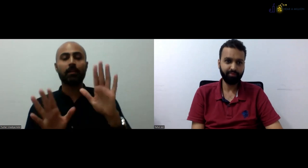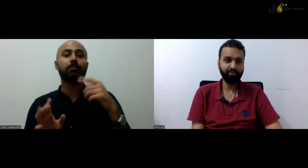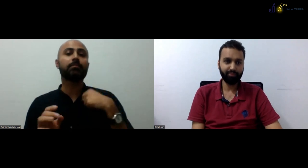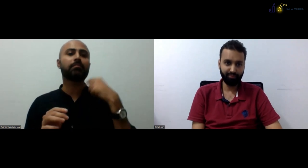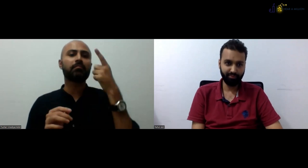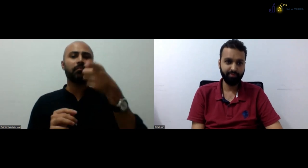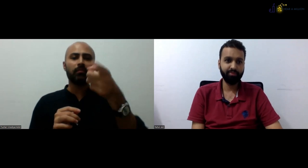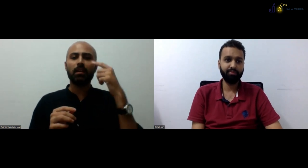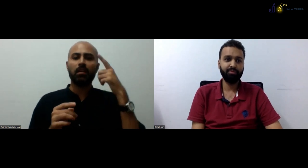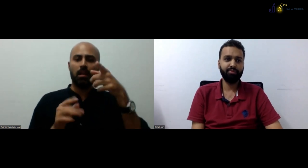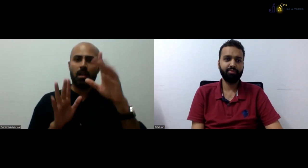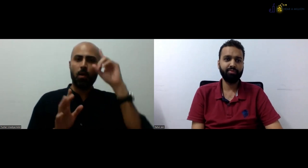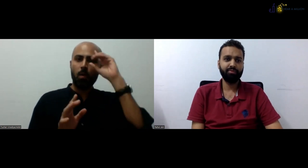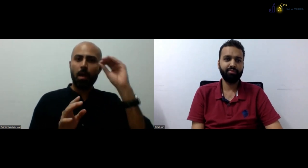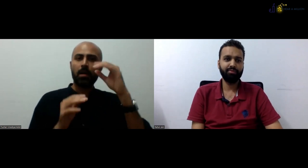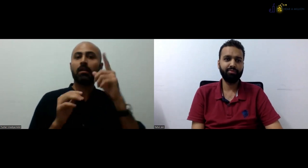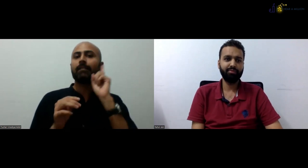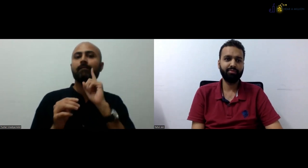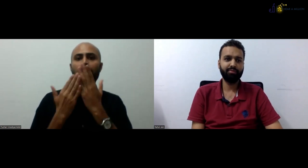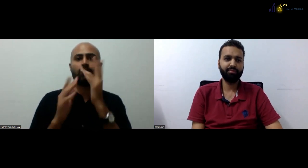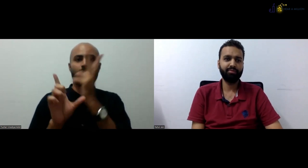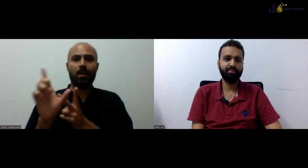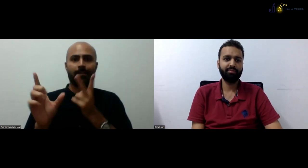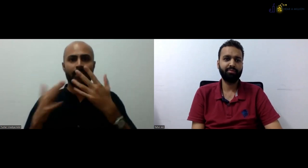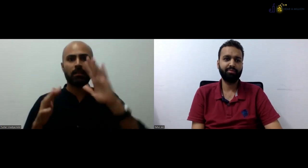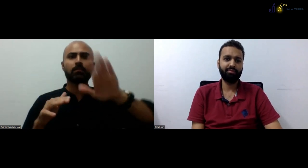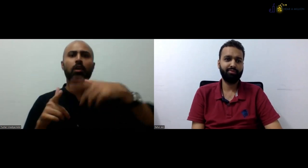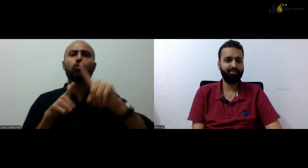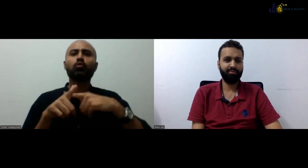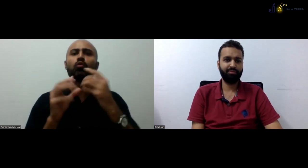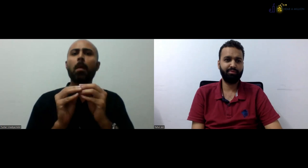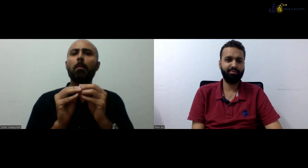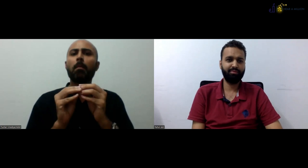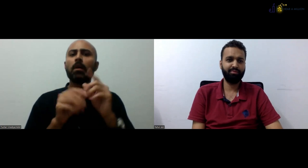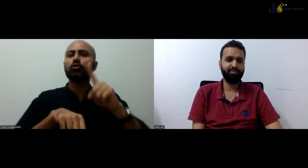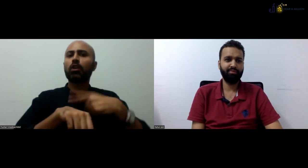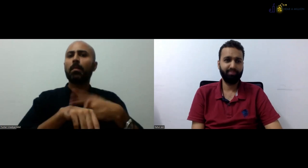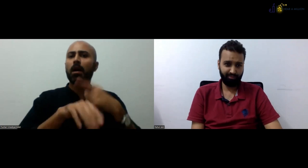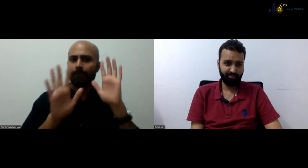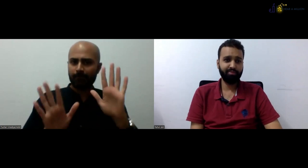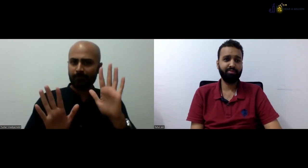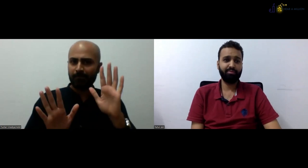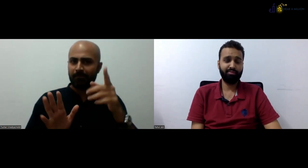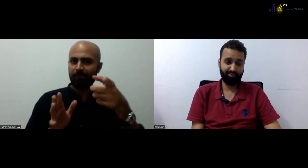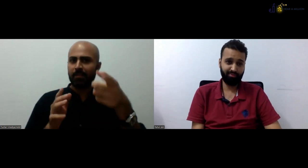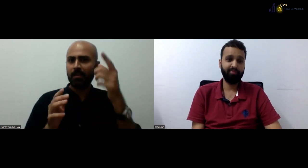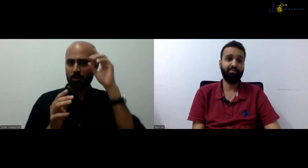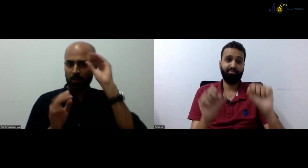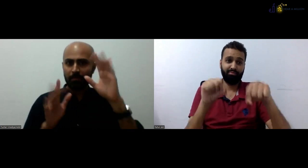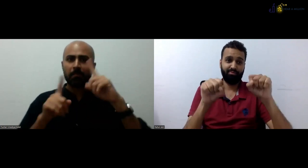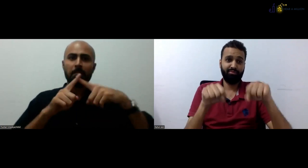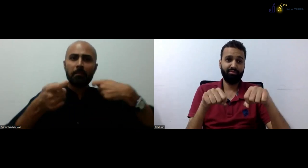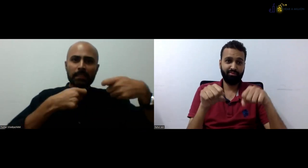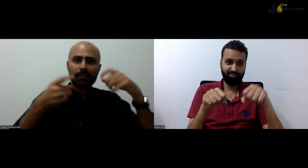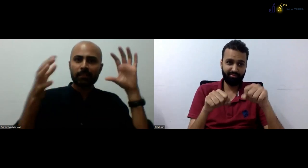D8HI course as well, right? So in my opinion, there are two years course. do you think